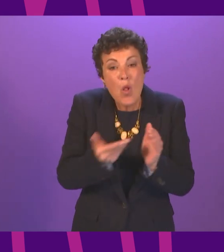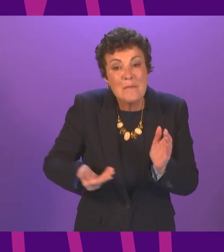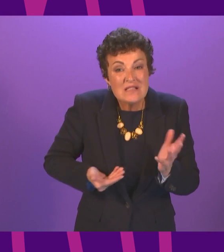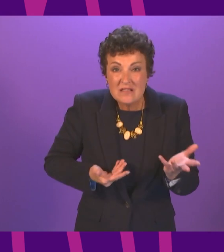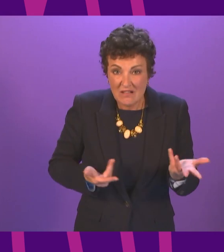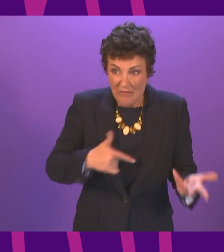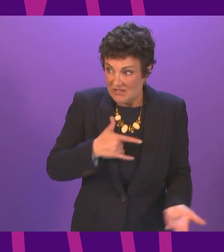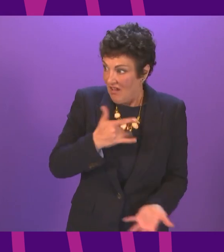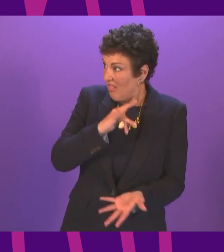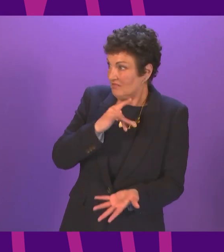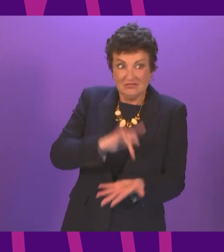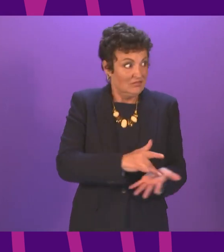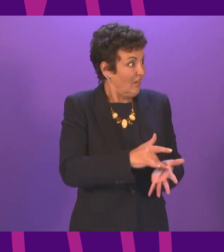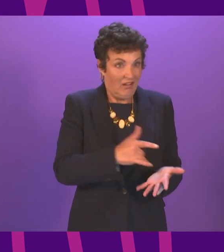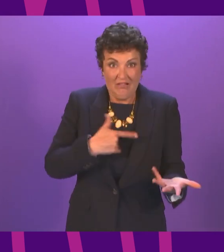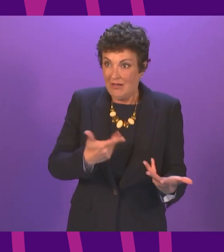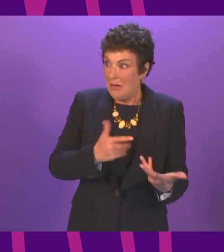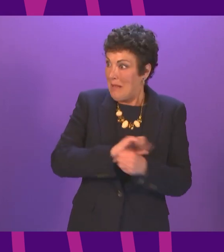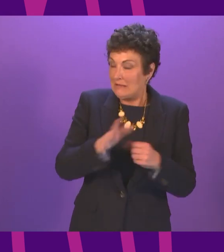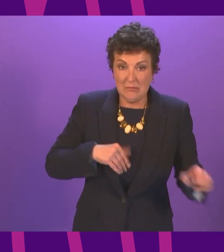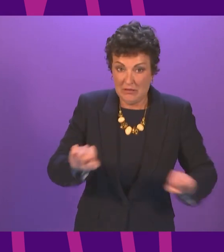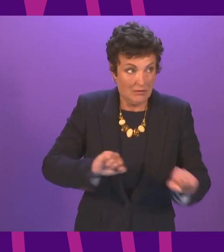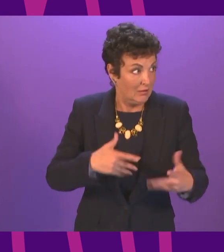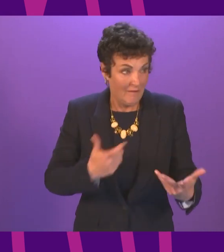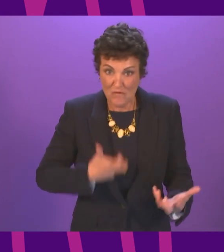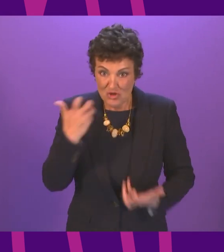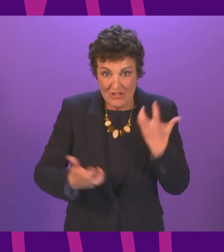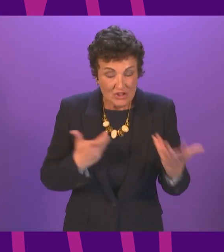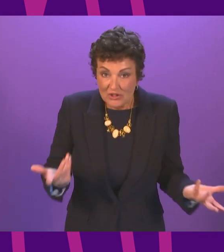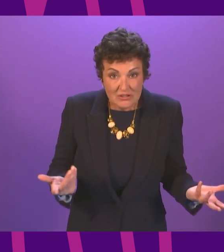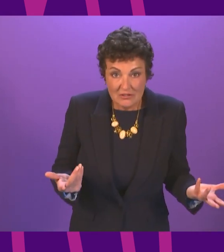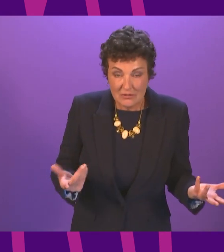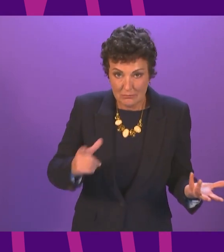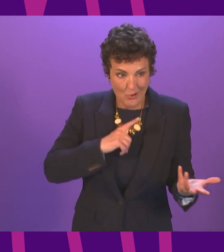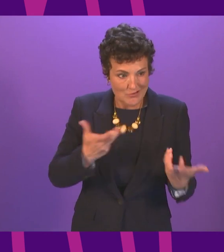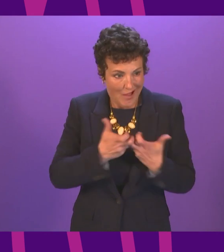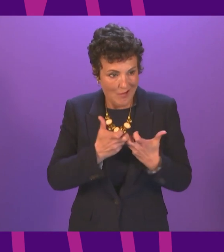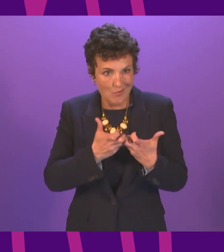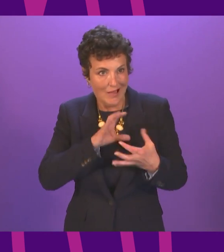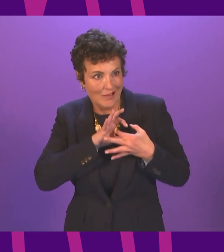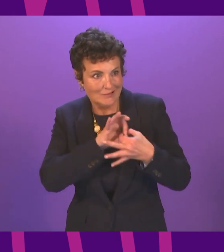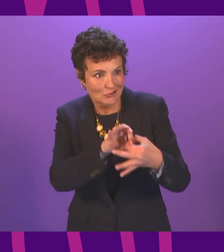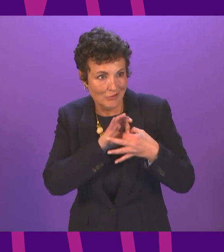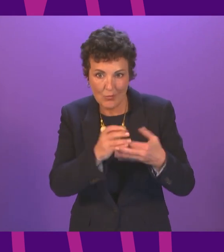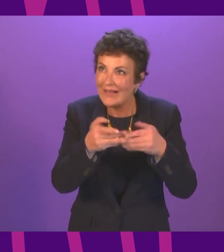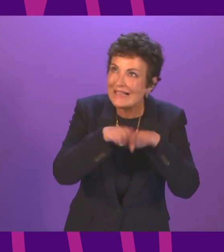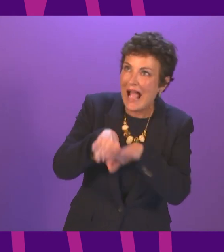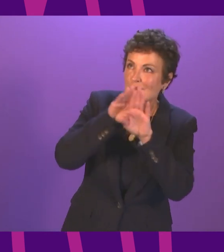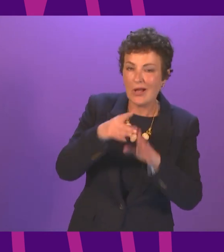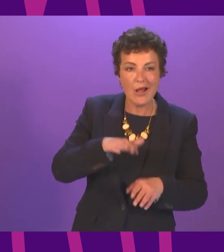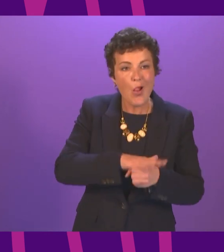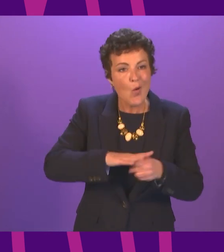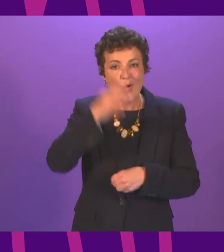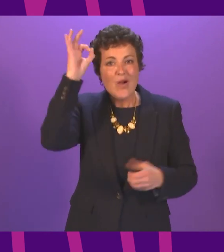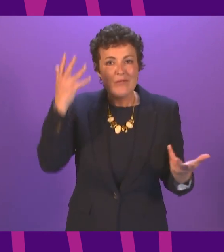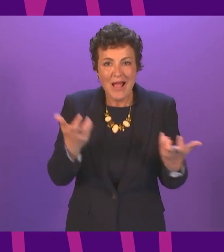that they are still in the middle of the pandemic and that we need to listen to the frustrations that they have felt in their interactions with both national and local Government